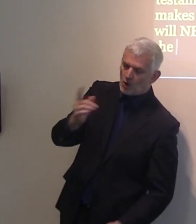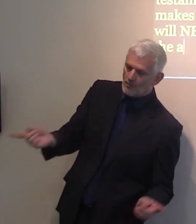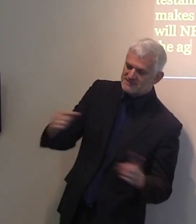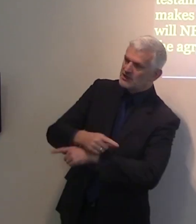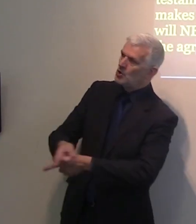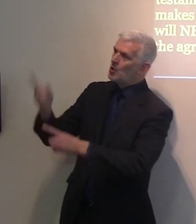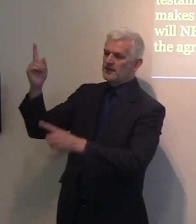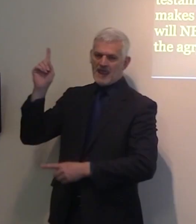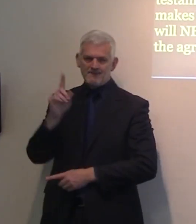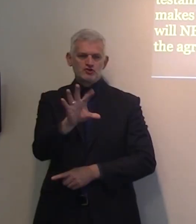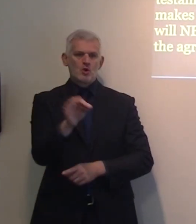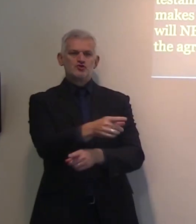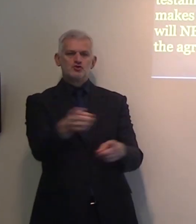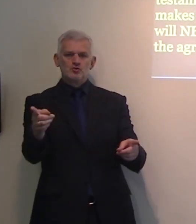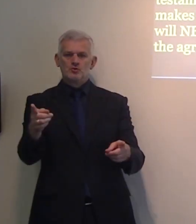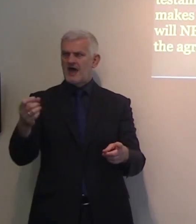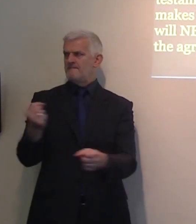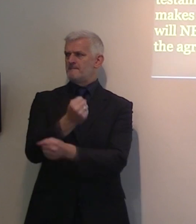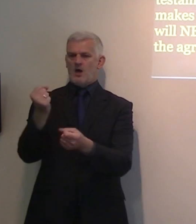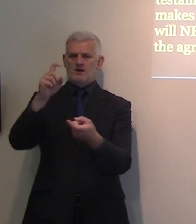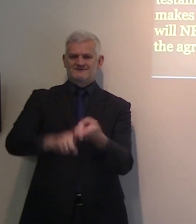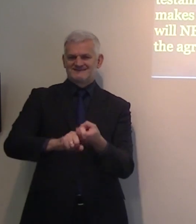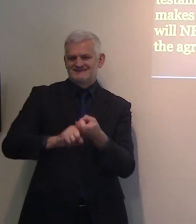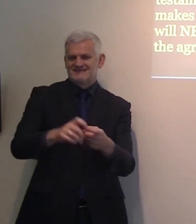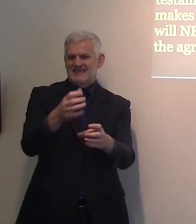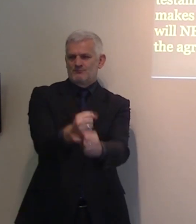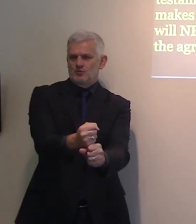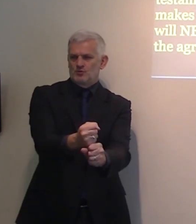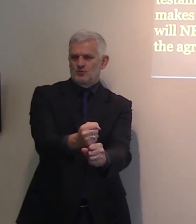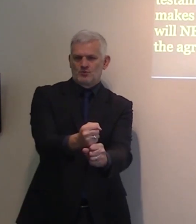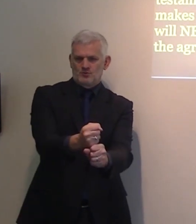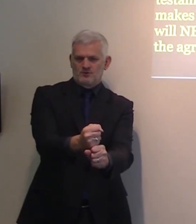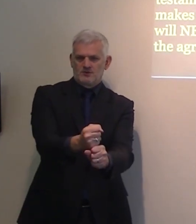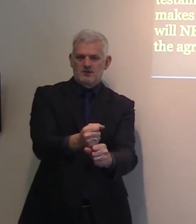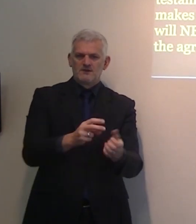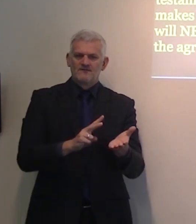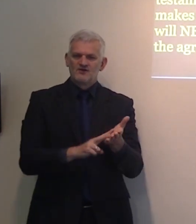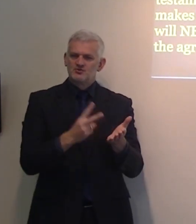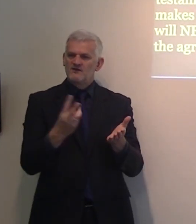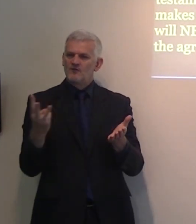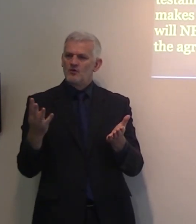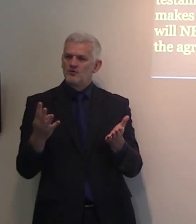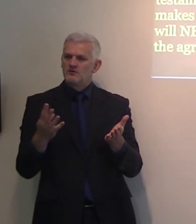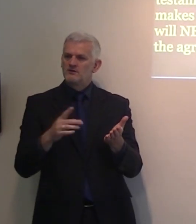has the power to keep you and to present you to it, verse 24, and to present you faultless